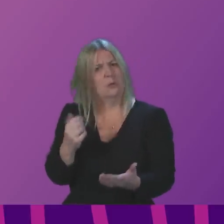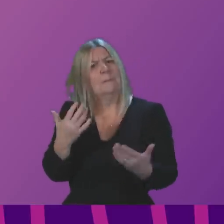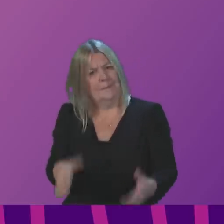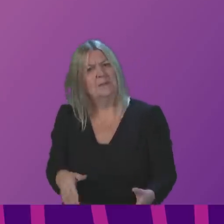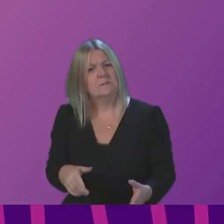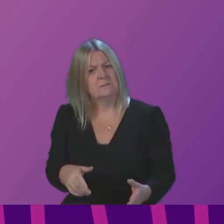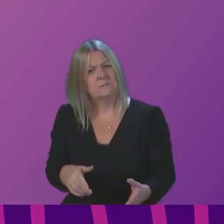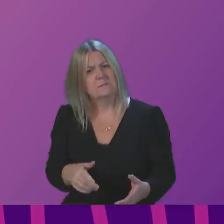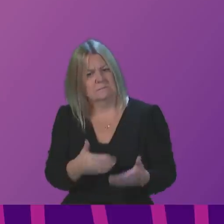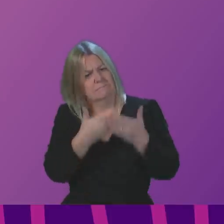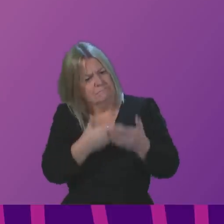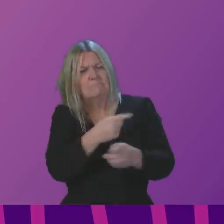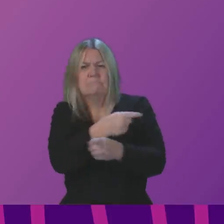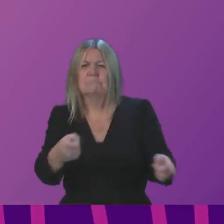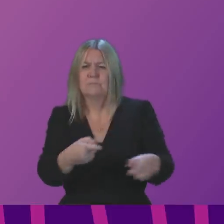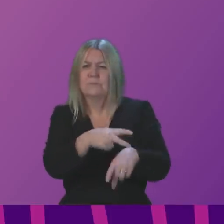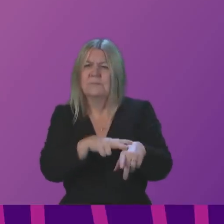right now in this fight against COVID.